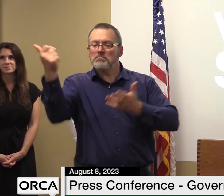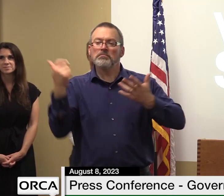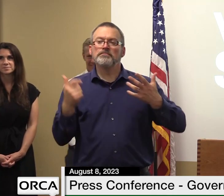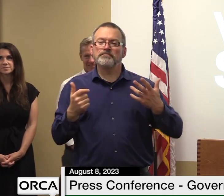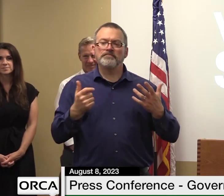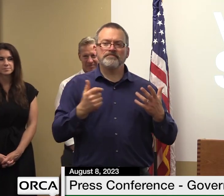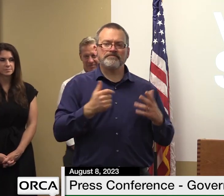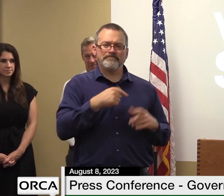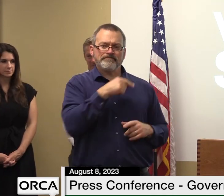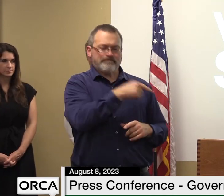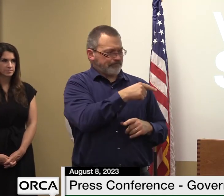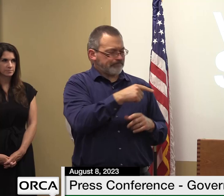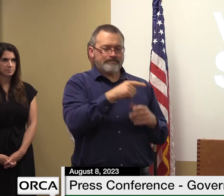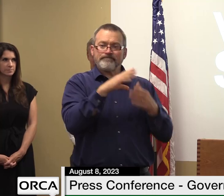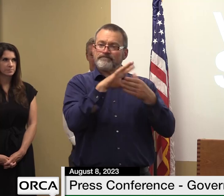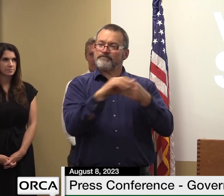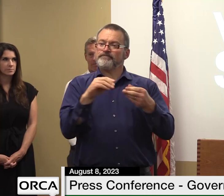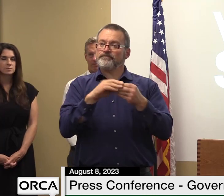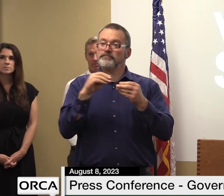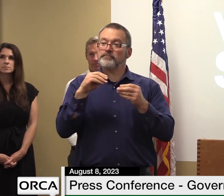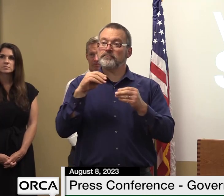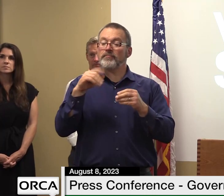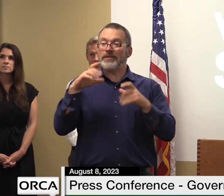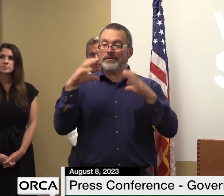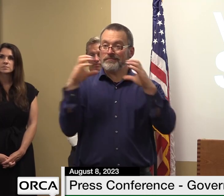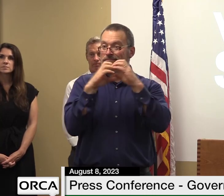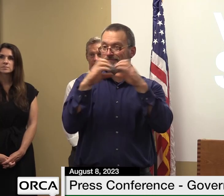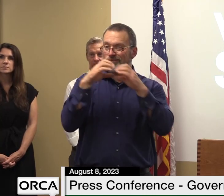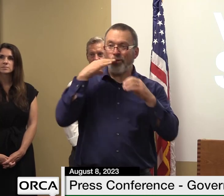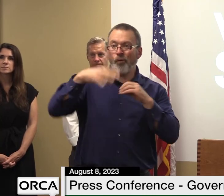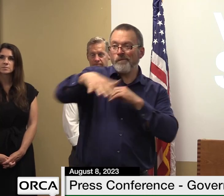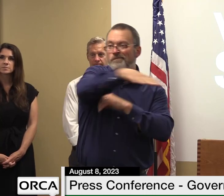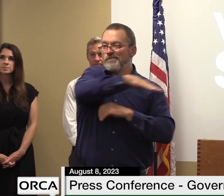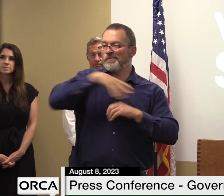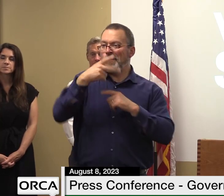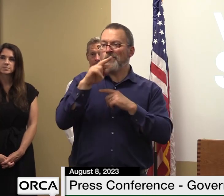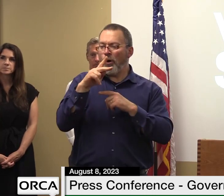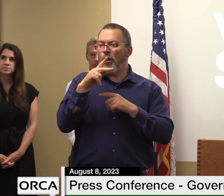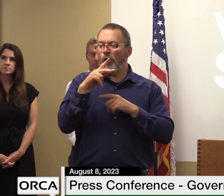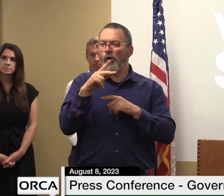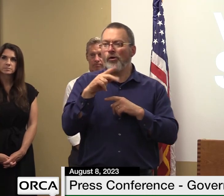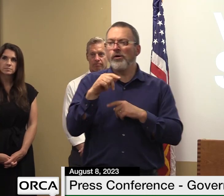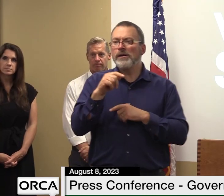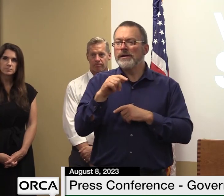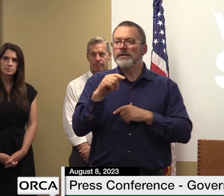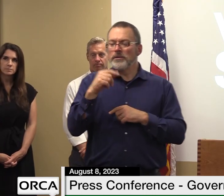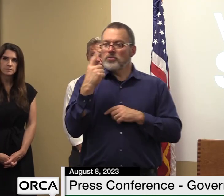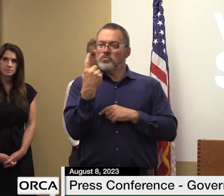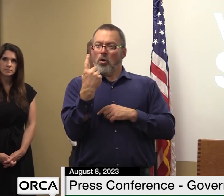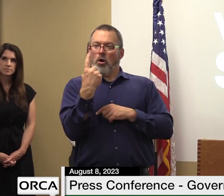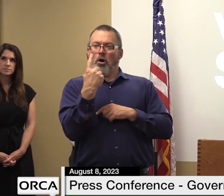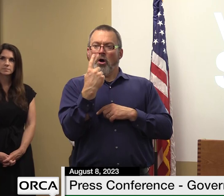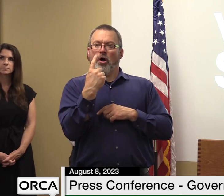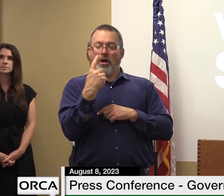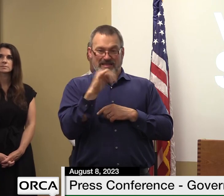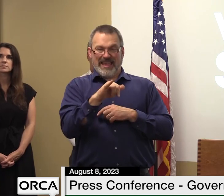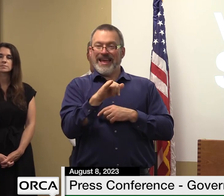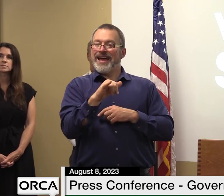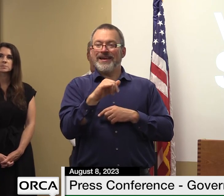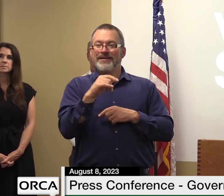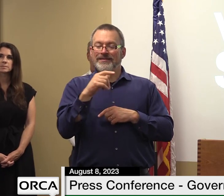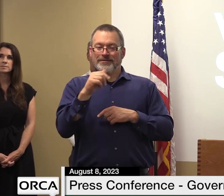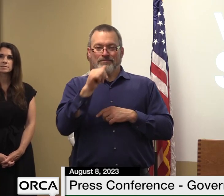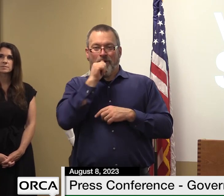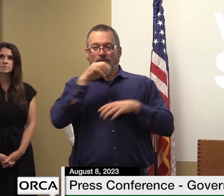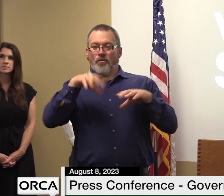you mentioned like mobile home parks i'm thinking of the one in berlin right it's probably one of them at least is privately owned in that